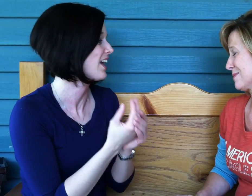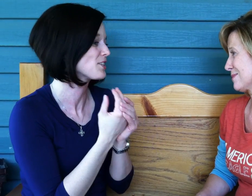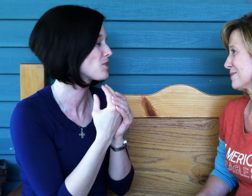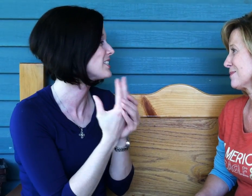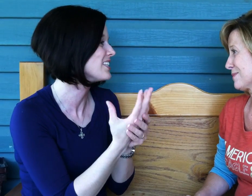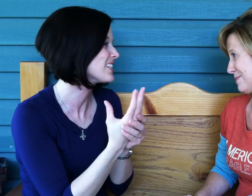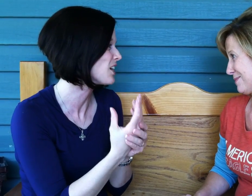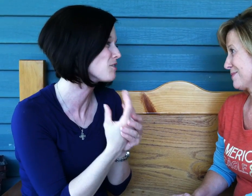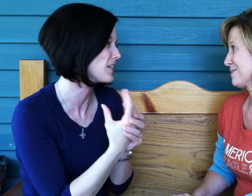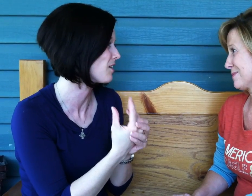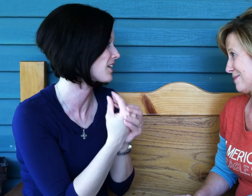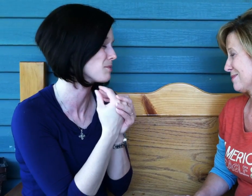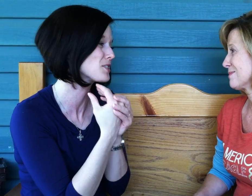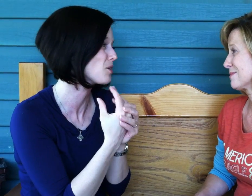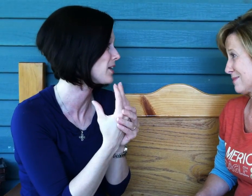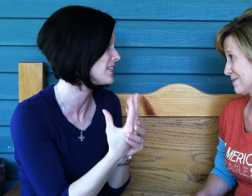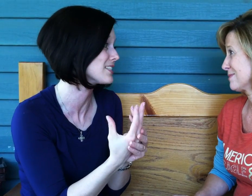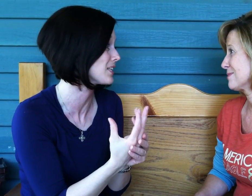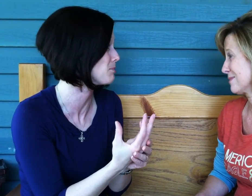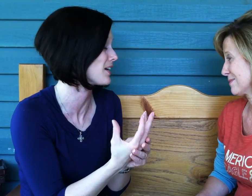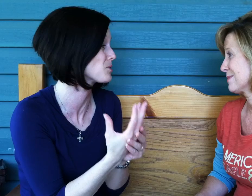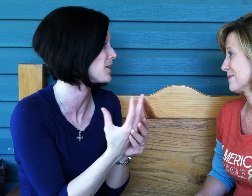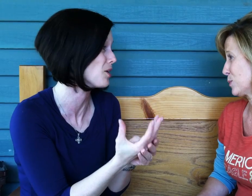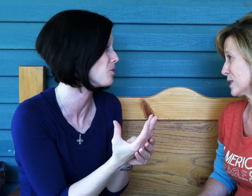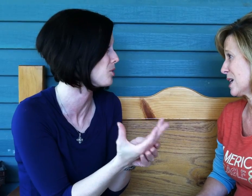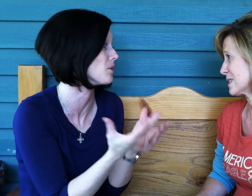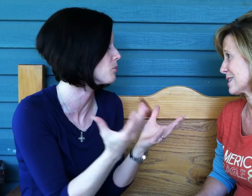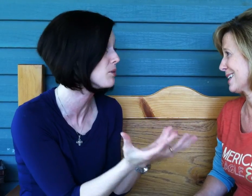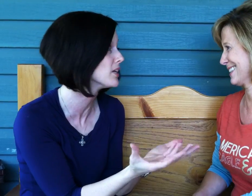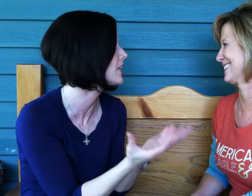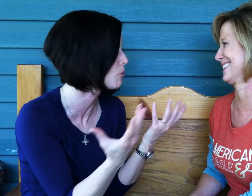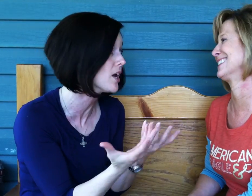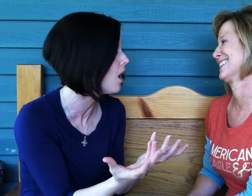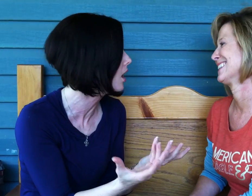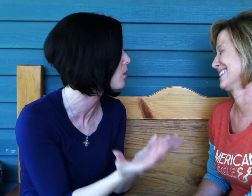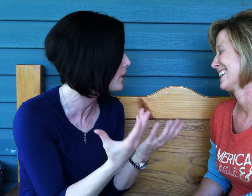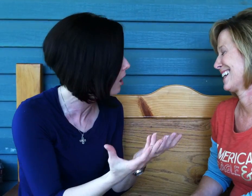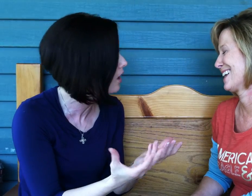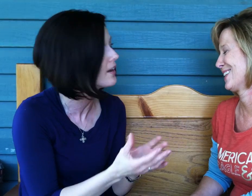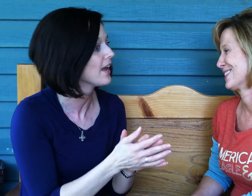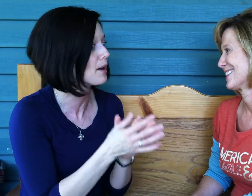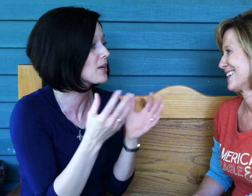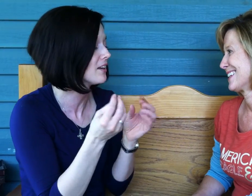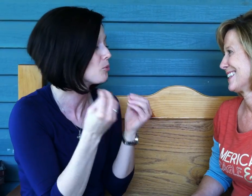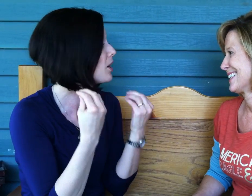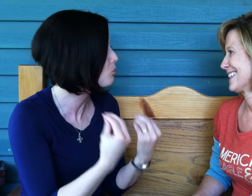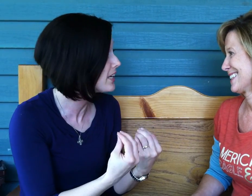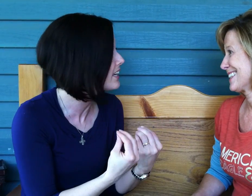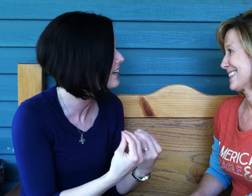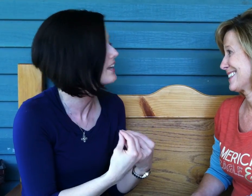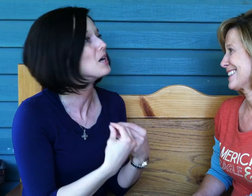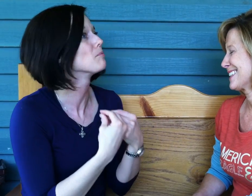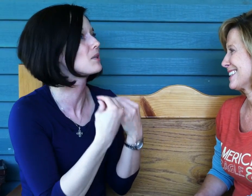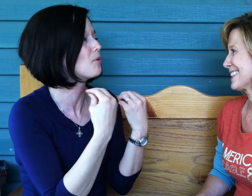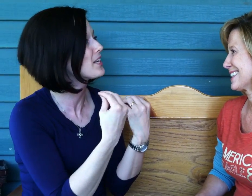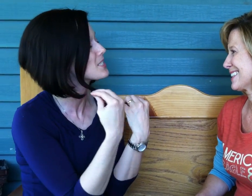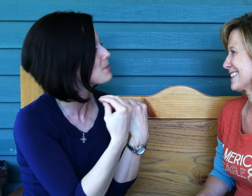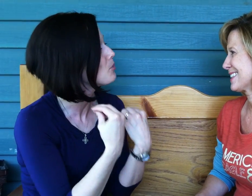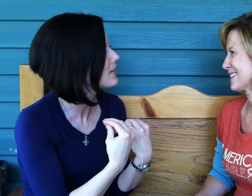The self-doubt comes so easily because we know who we really, we are, we are, and we are weak. But the point is to be weak